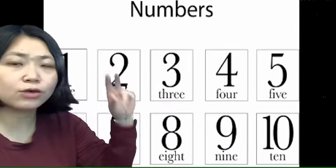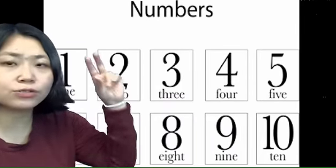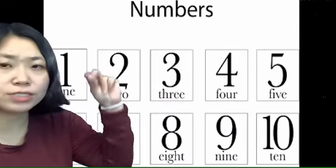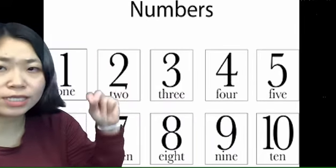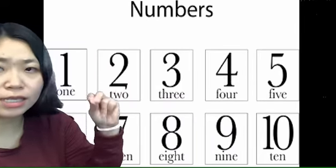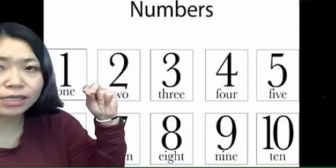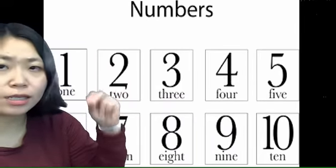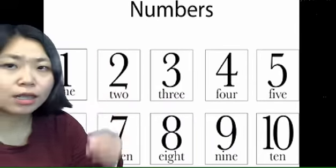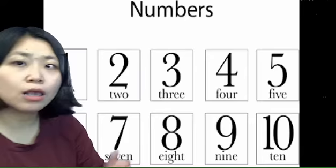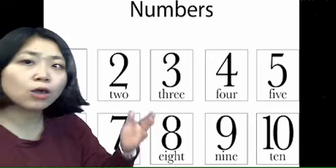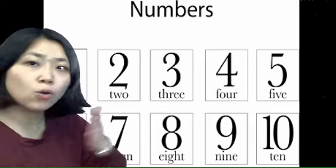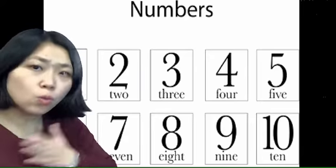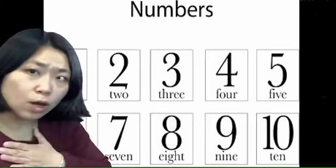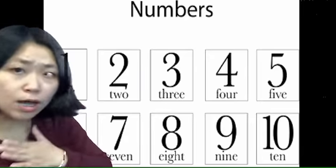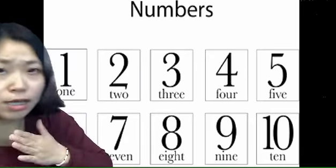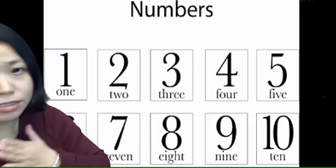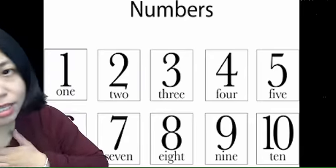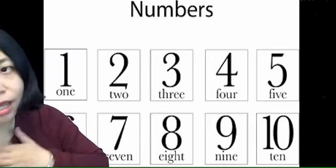6, 7.